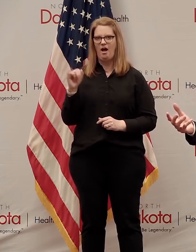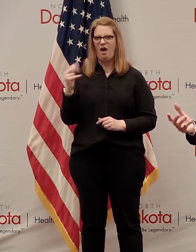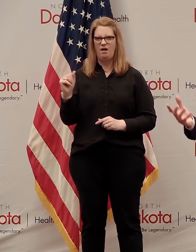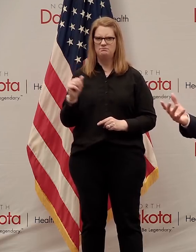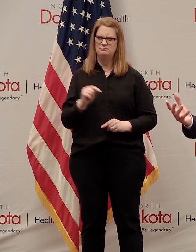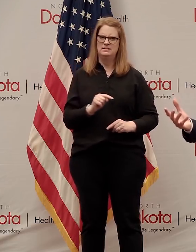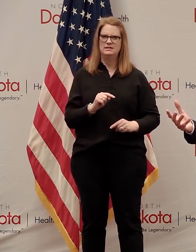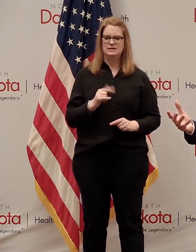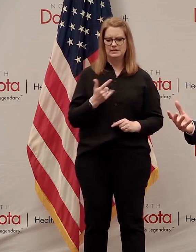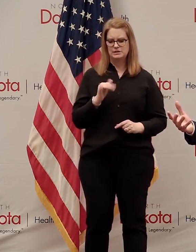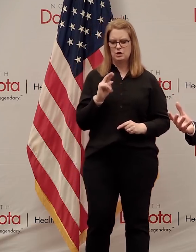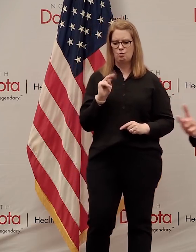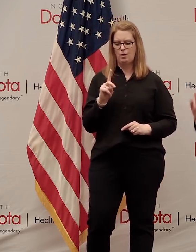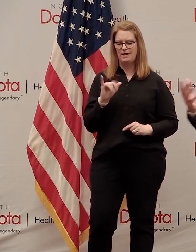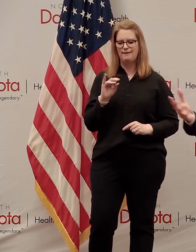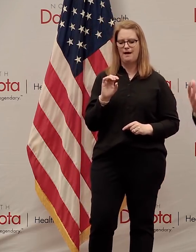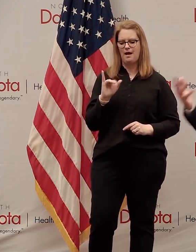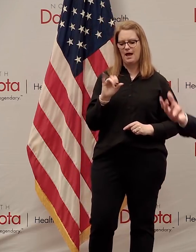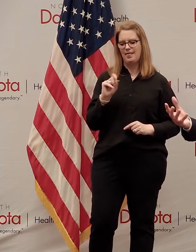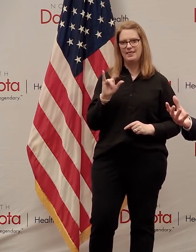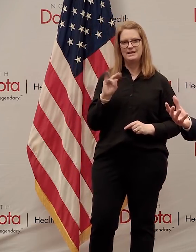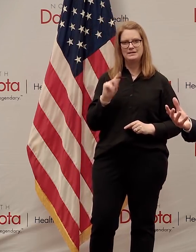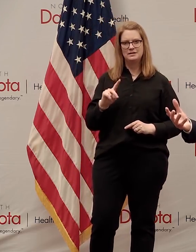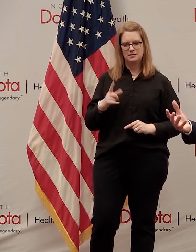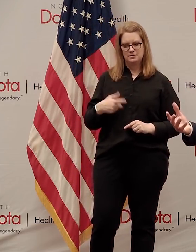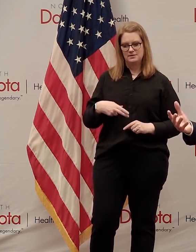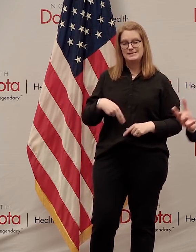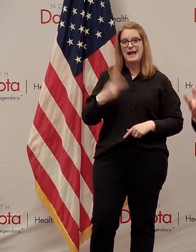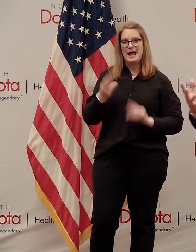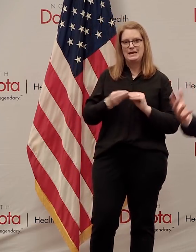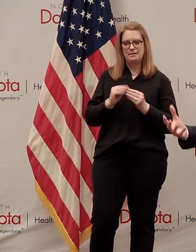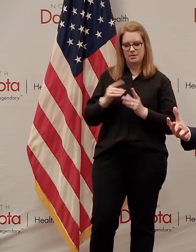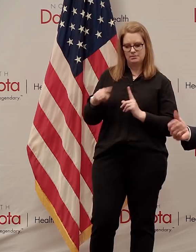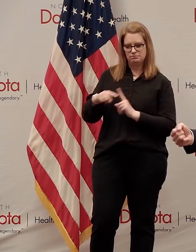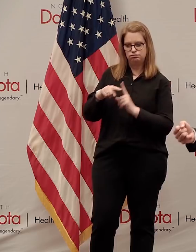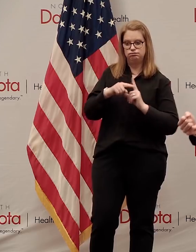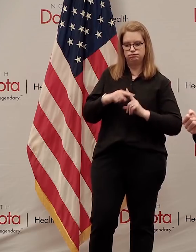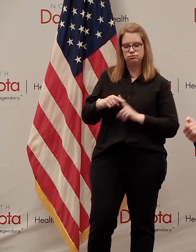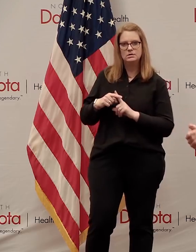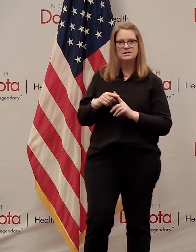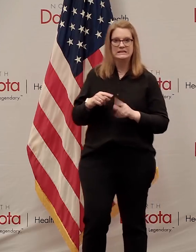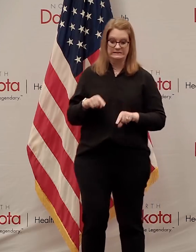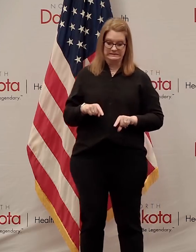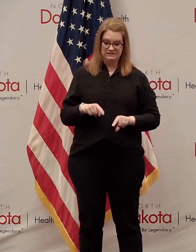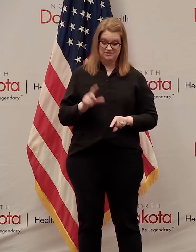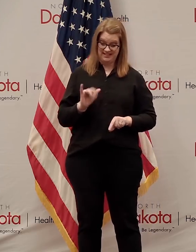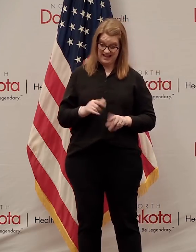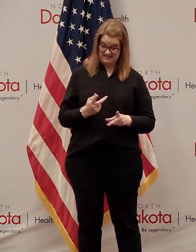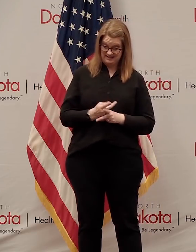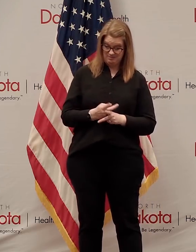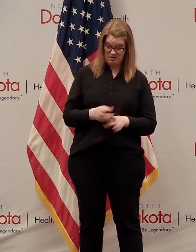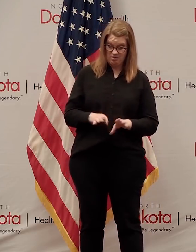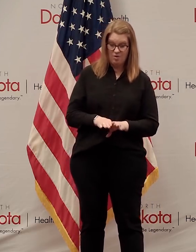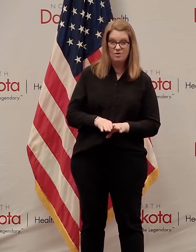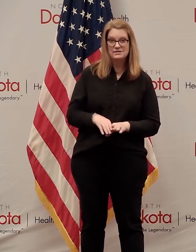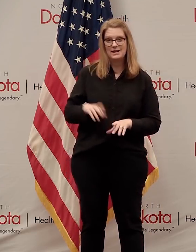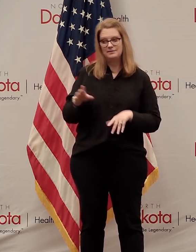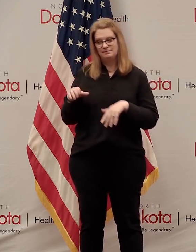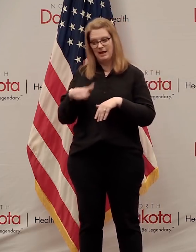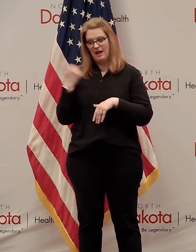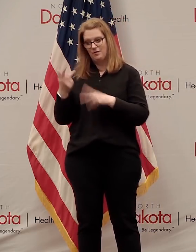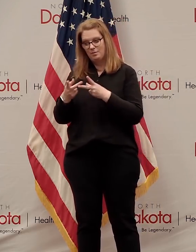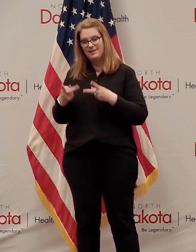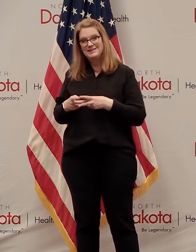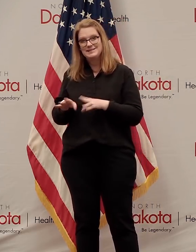smaller, it's in Grand Island is where they've got their highest amount. So then, you know, should they keep Grand Island closed when they open some others up? It happens here that